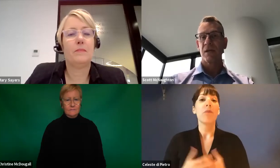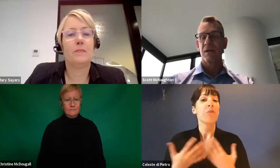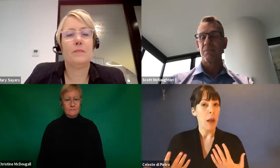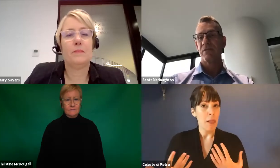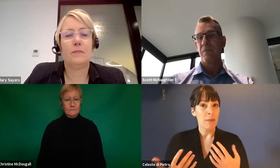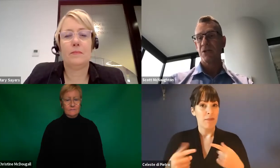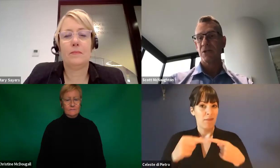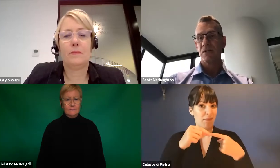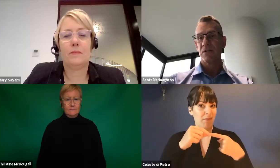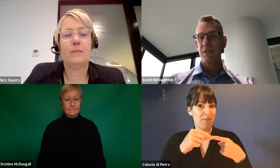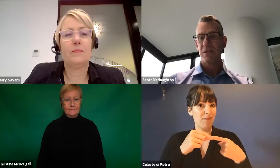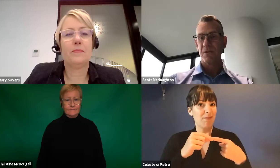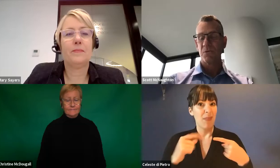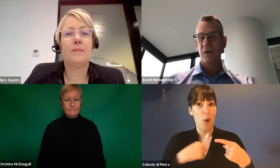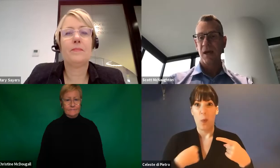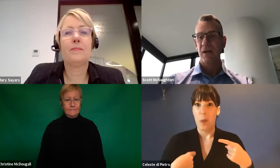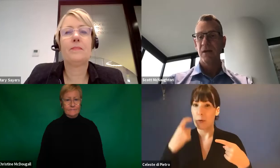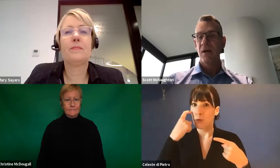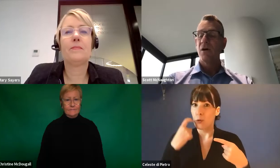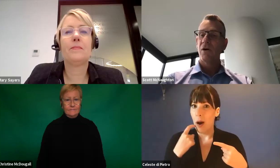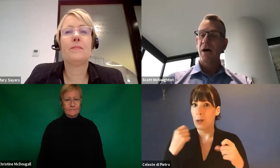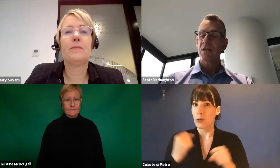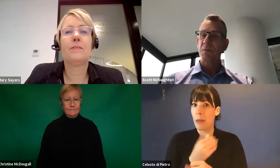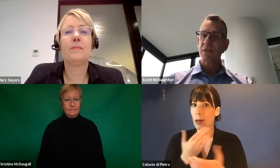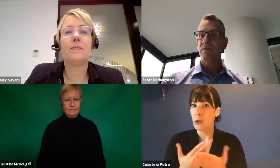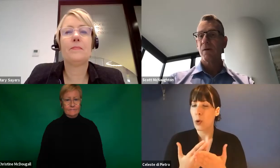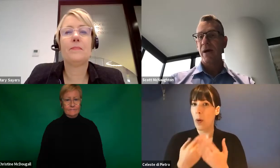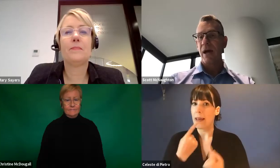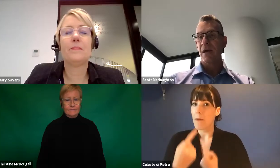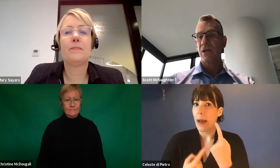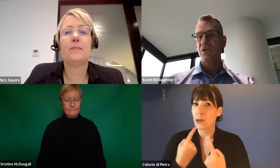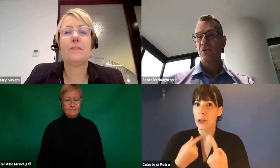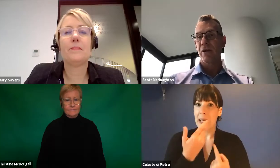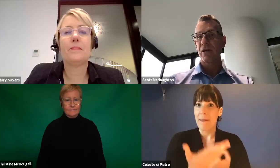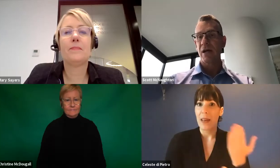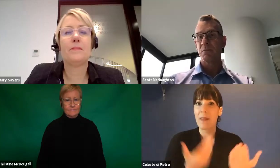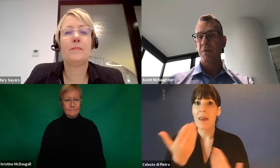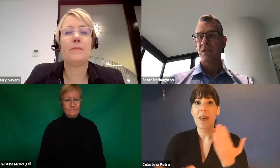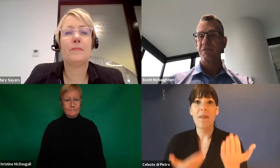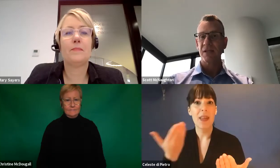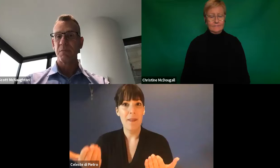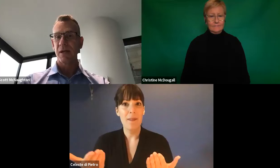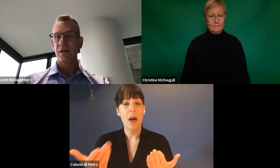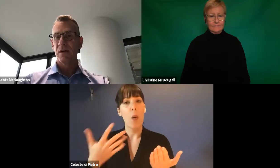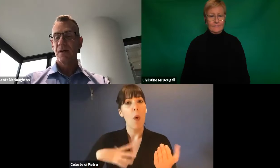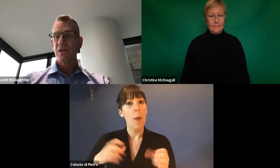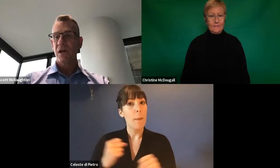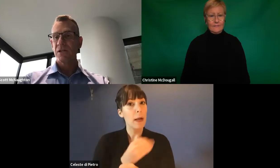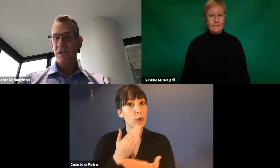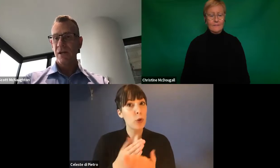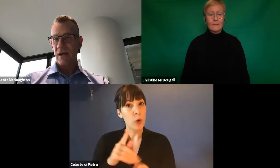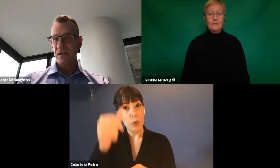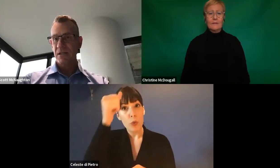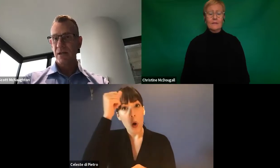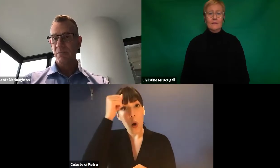give as much information to participants as we can, and specifically about how they can use their NDIS plans flexibly to